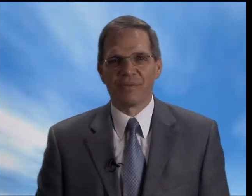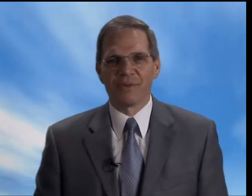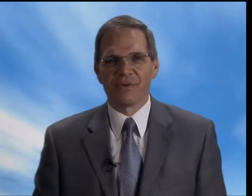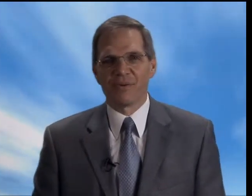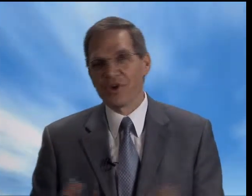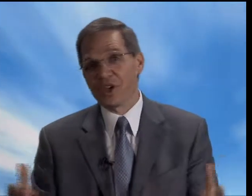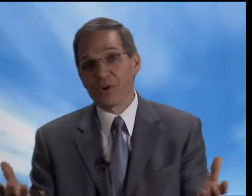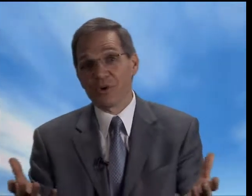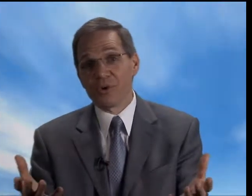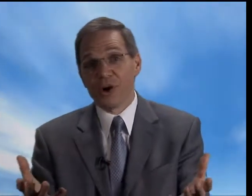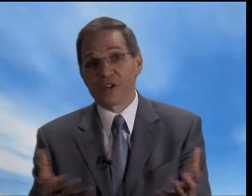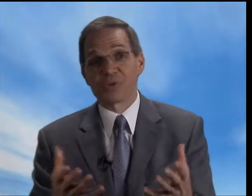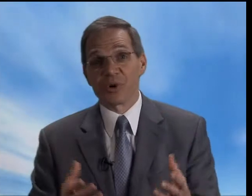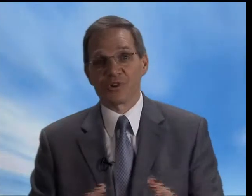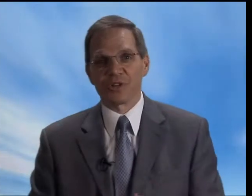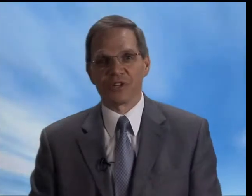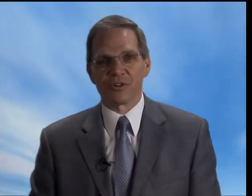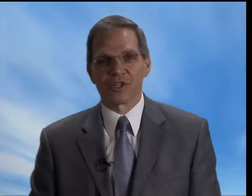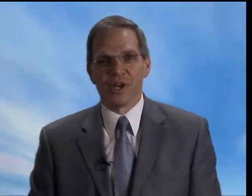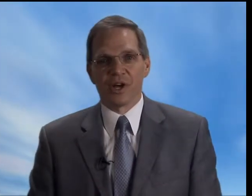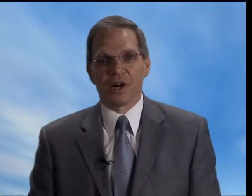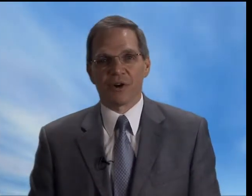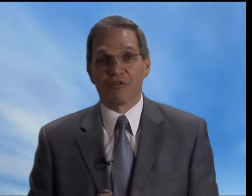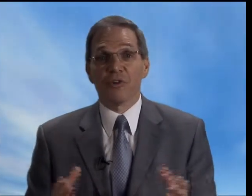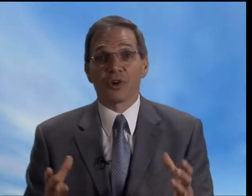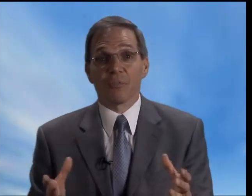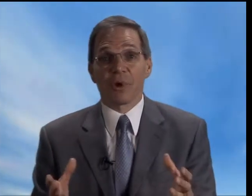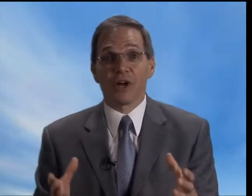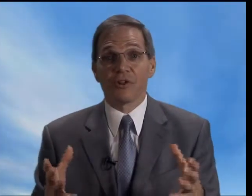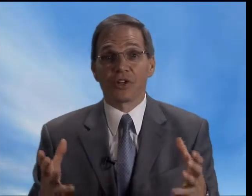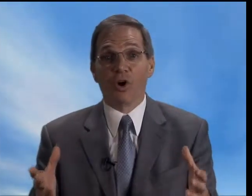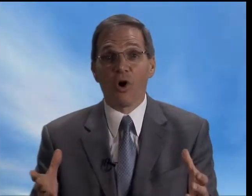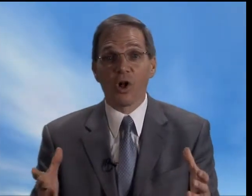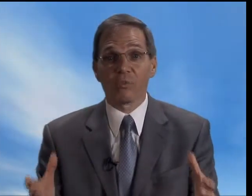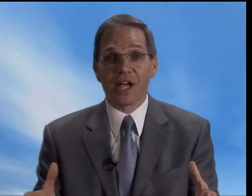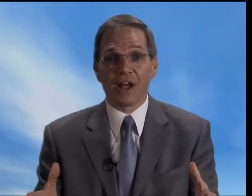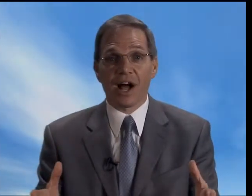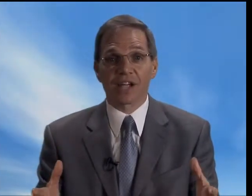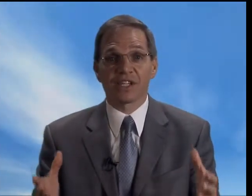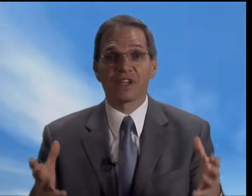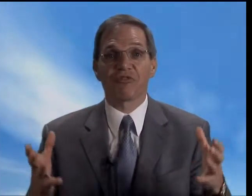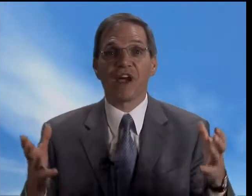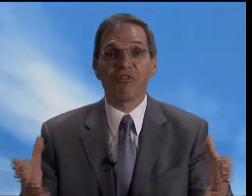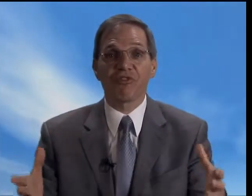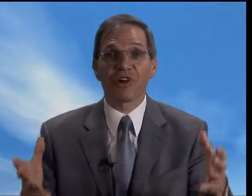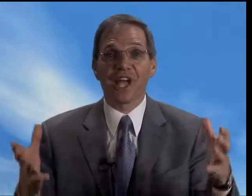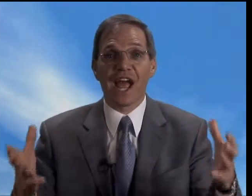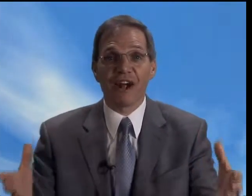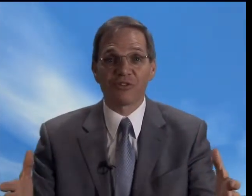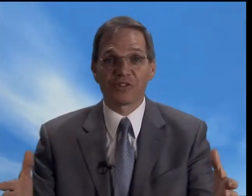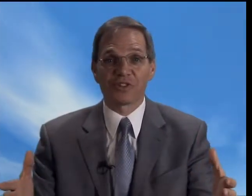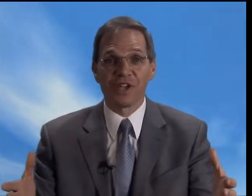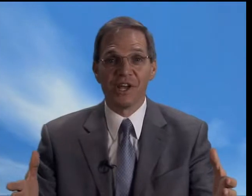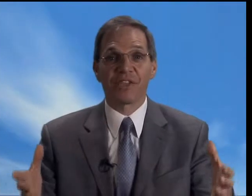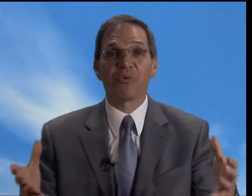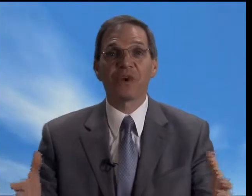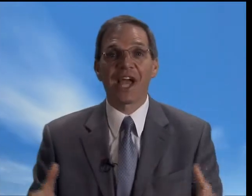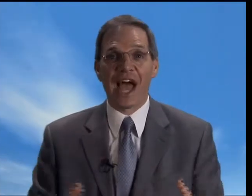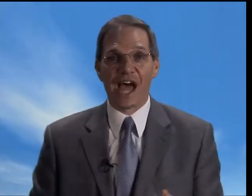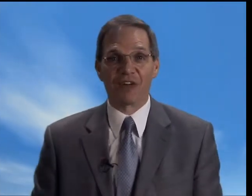We who are spiritual leaders feel compelled and called by God to give every ounce that we have